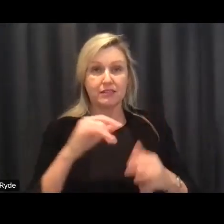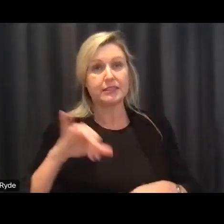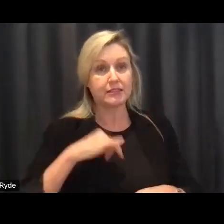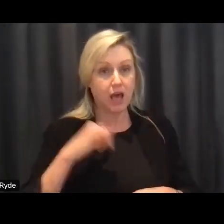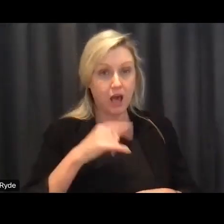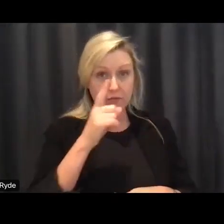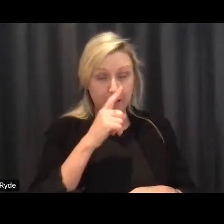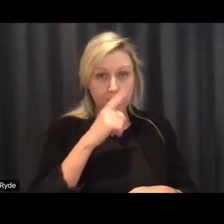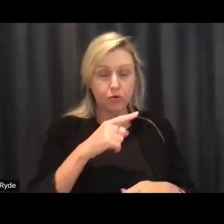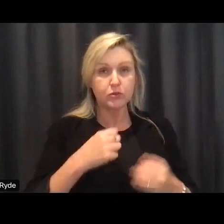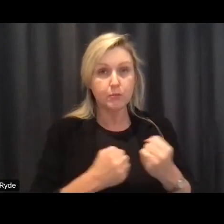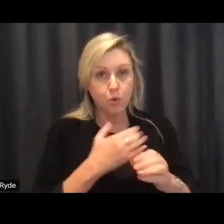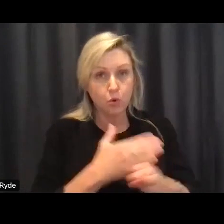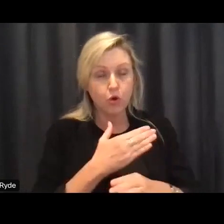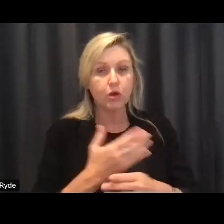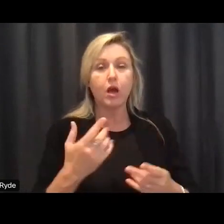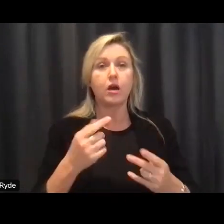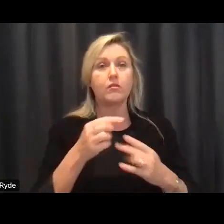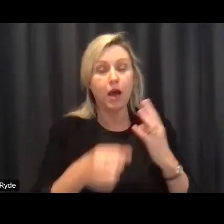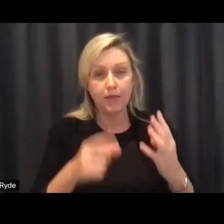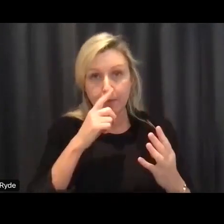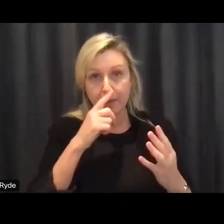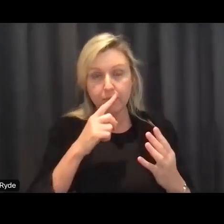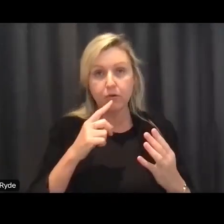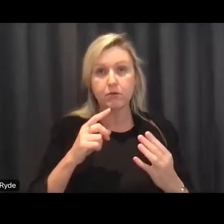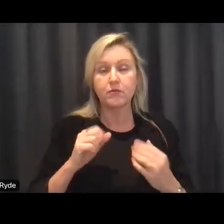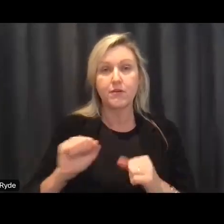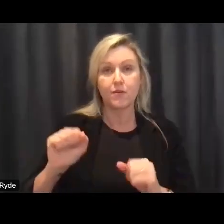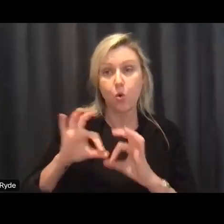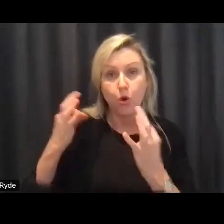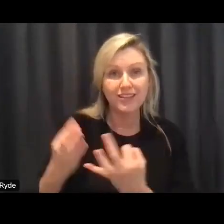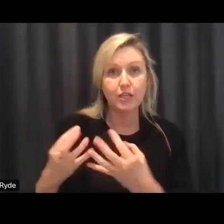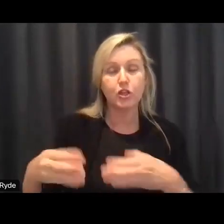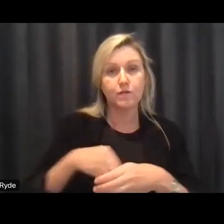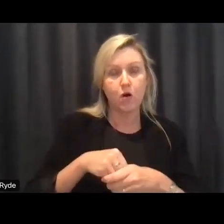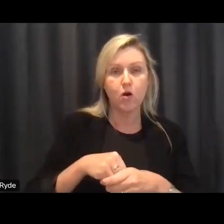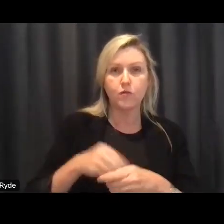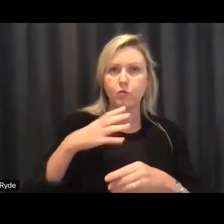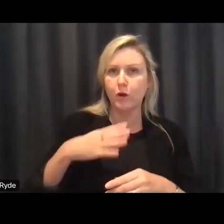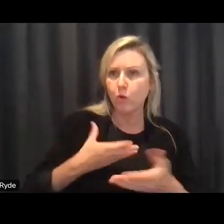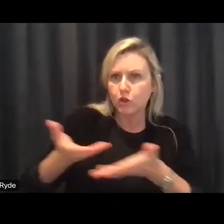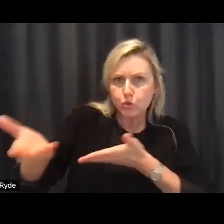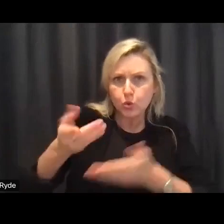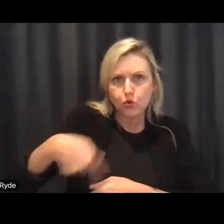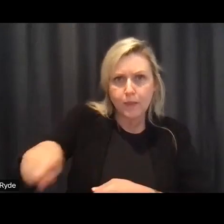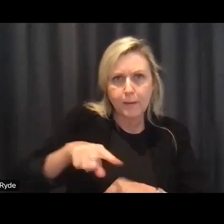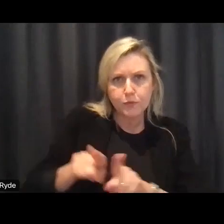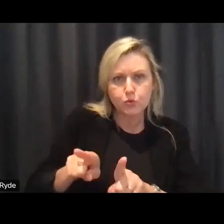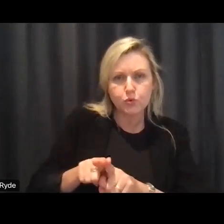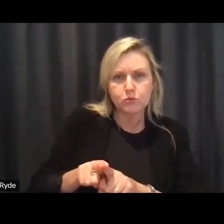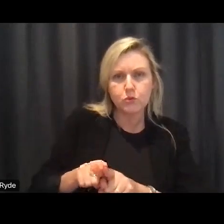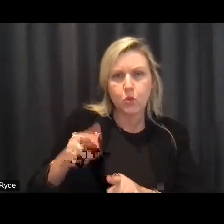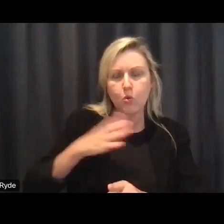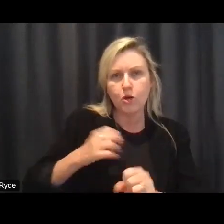they need to be responsible for services that are safe um services that are consistent and